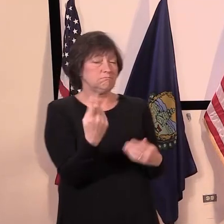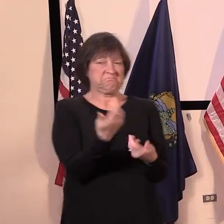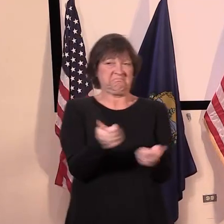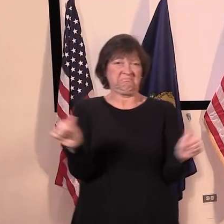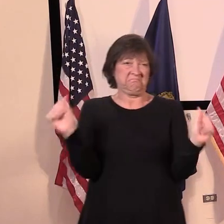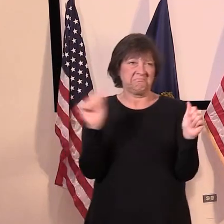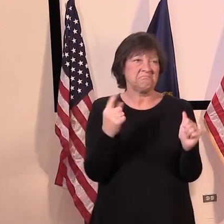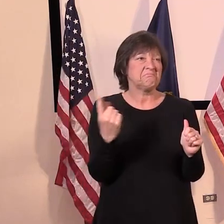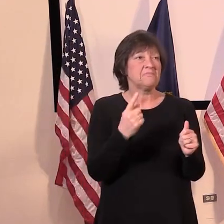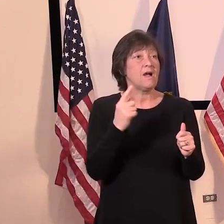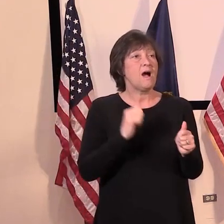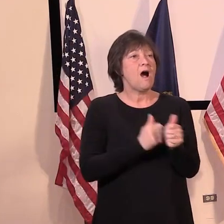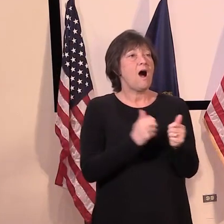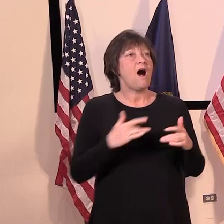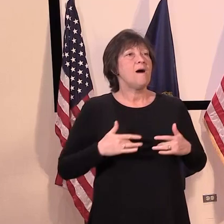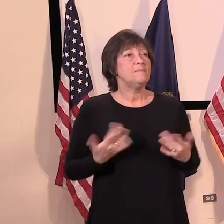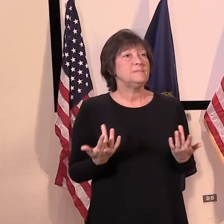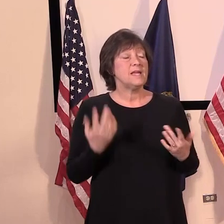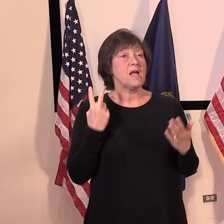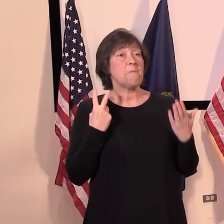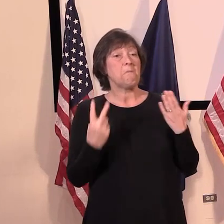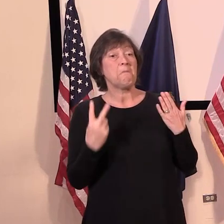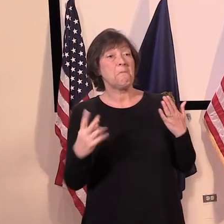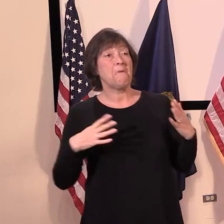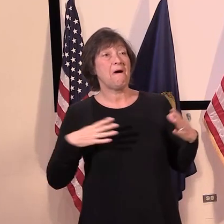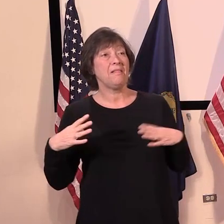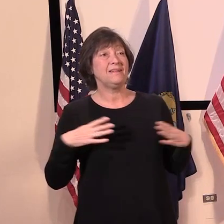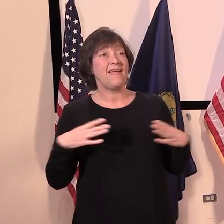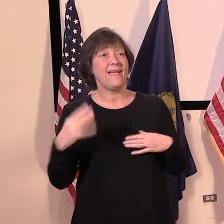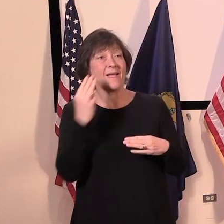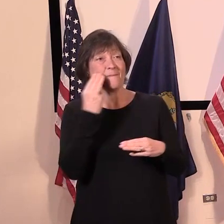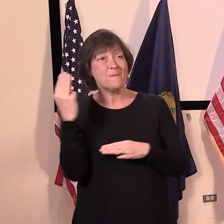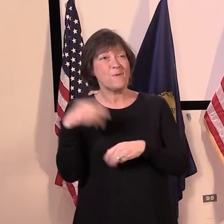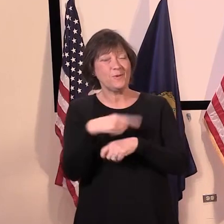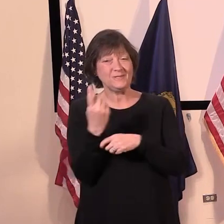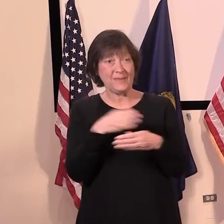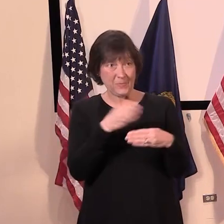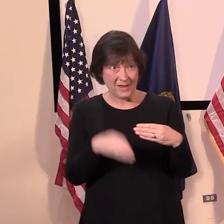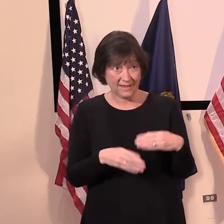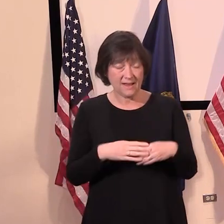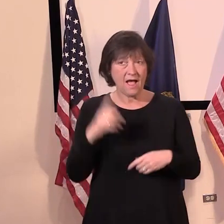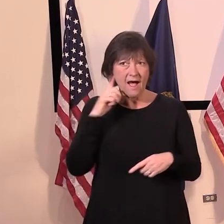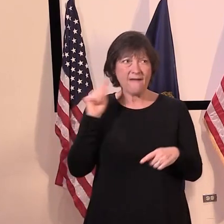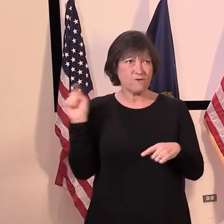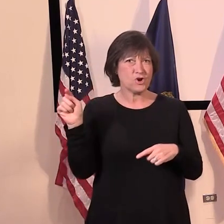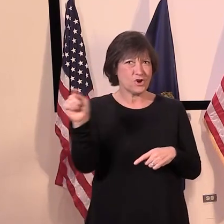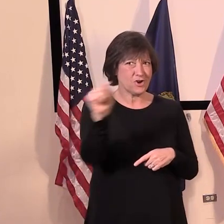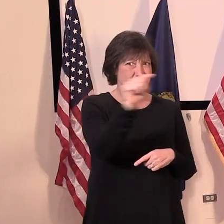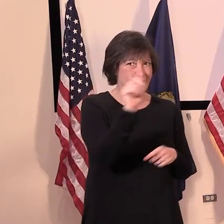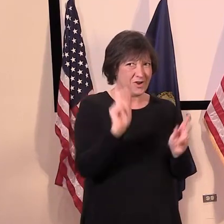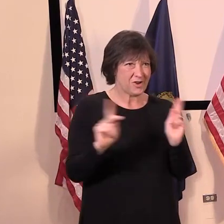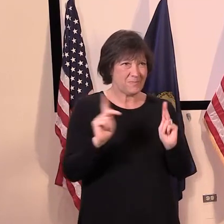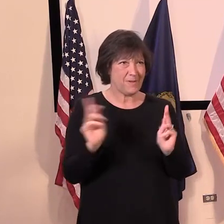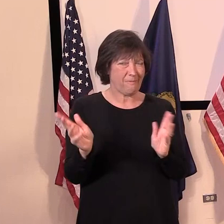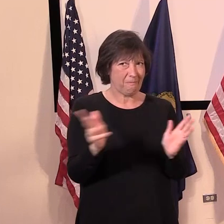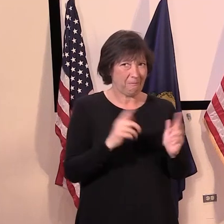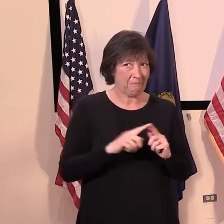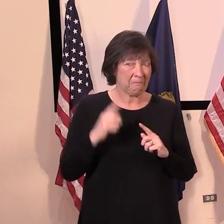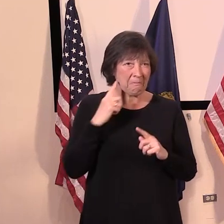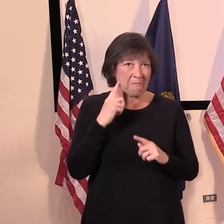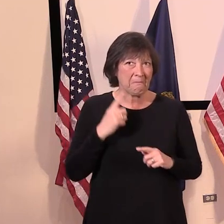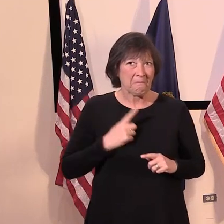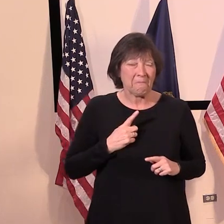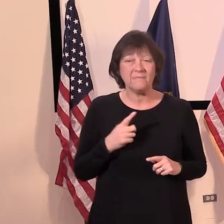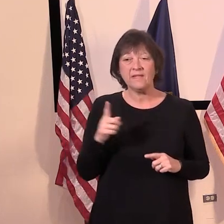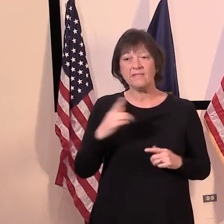an update looking towards Memorial Day weekend. I've heard from several people over this past week who are